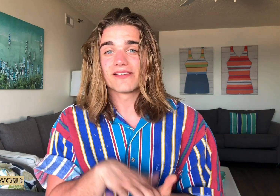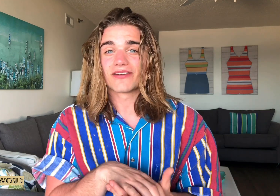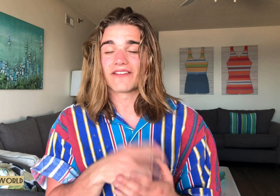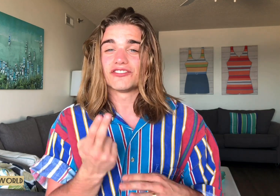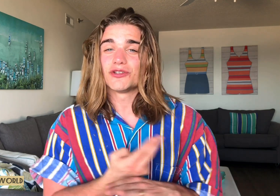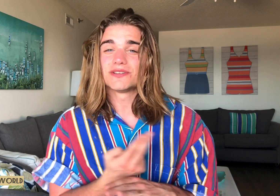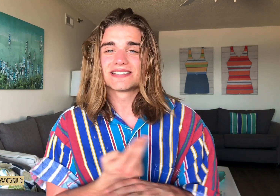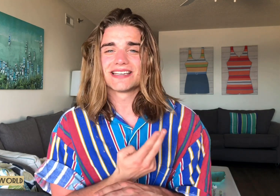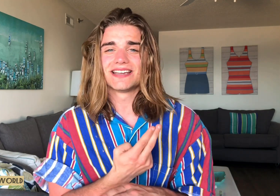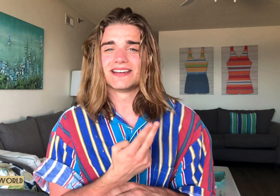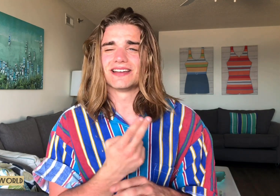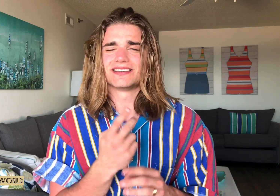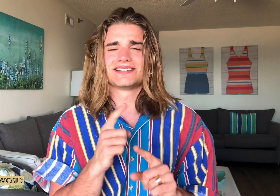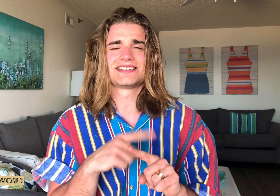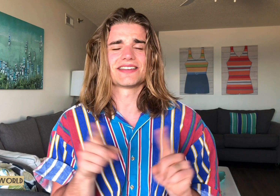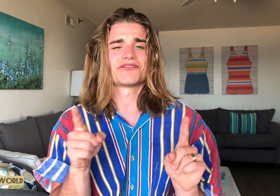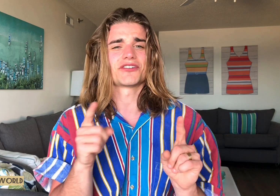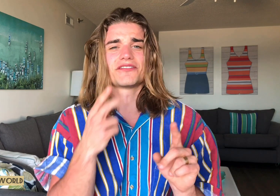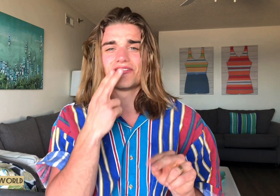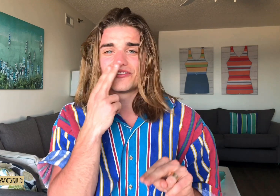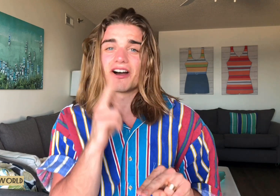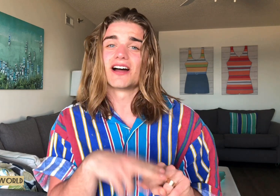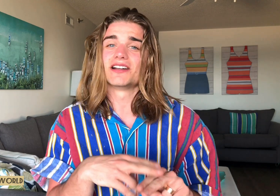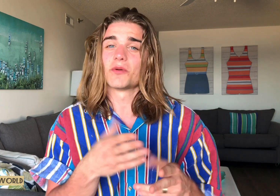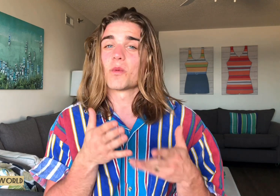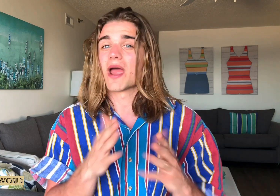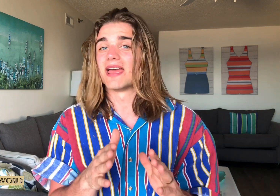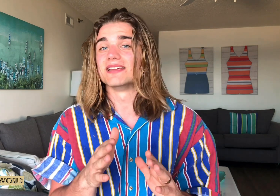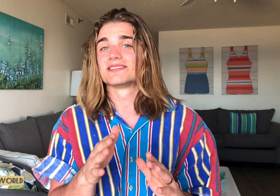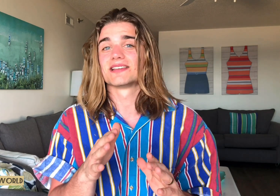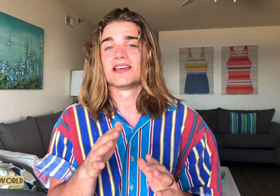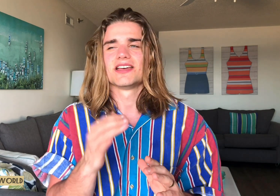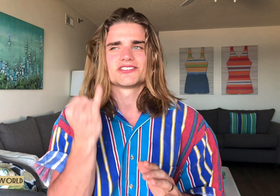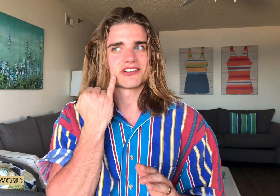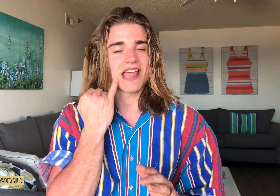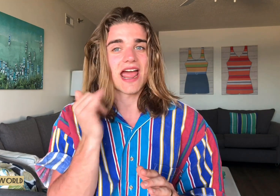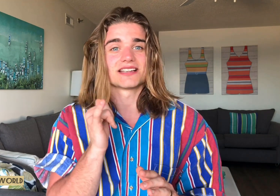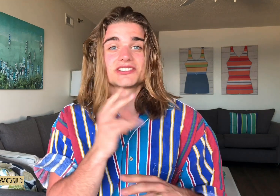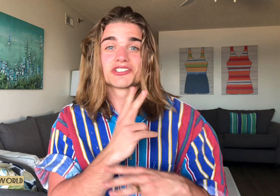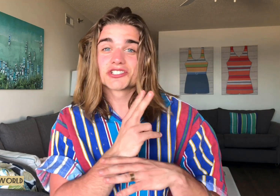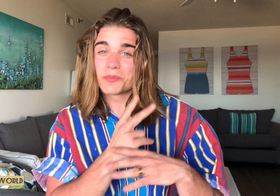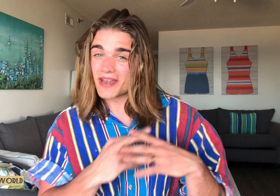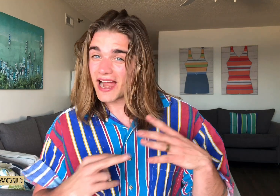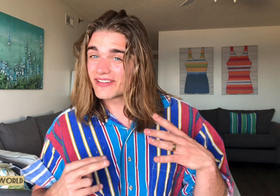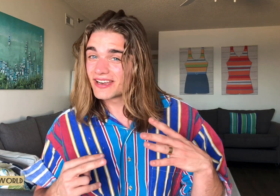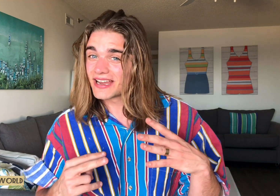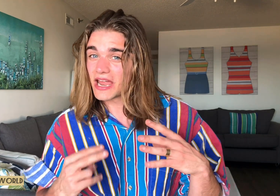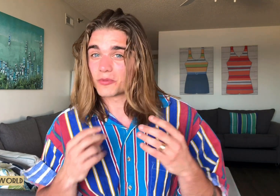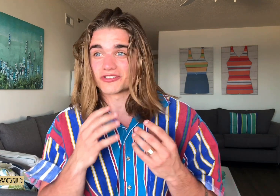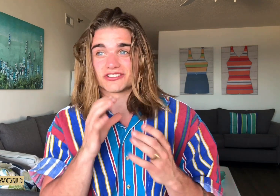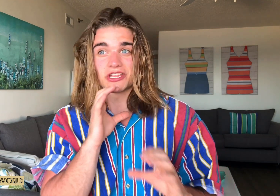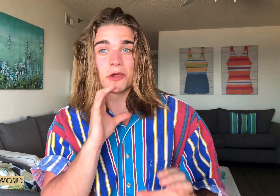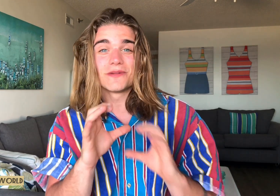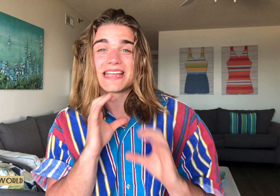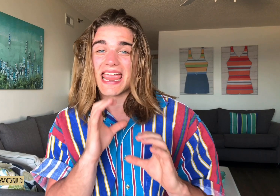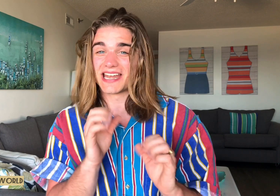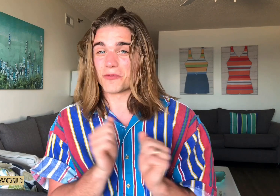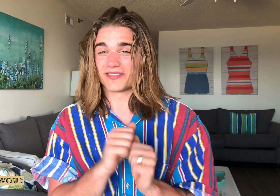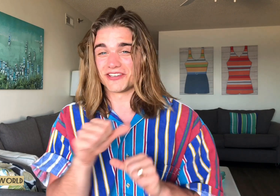have used it in a different fun ways, such as scooby diving. And we're just communicating with each